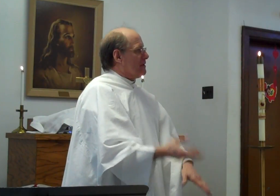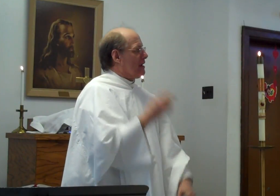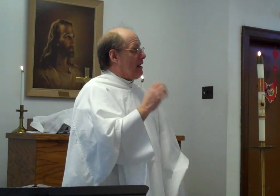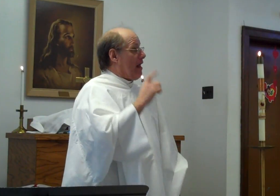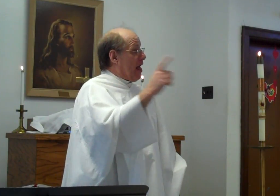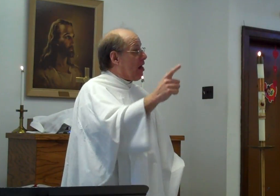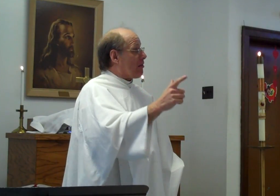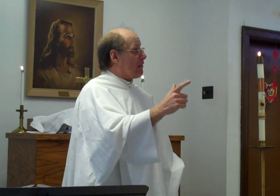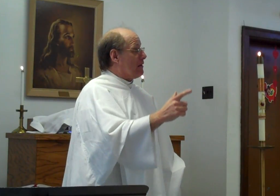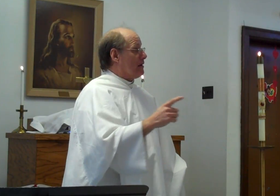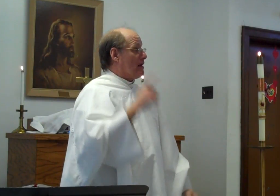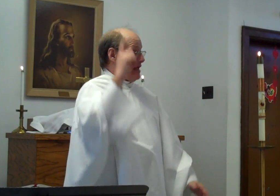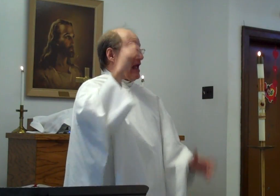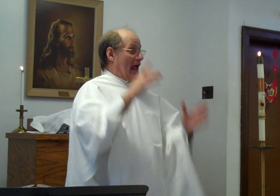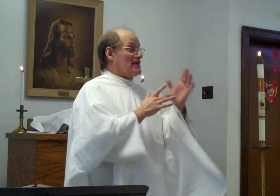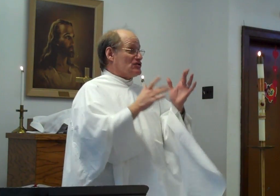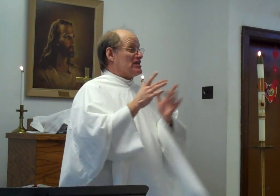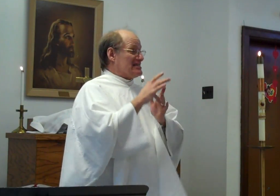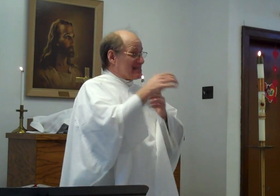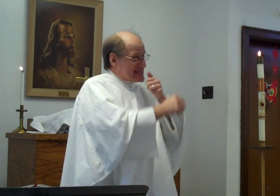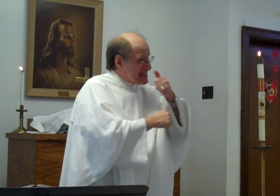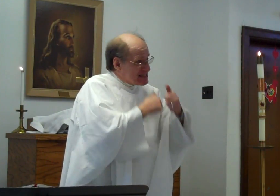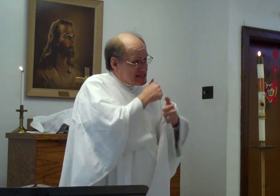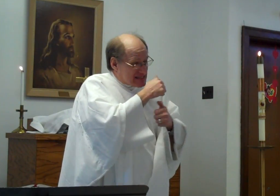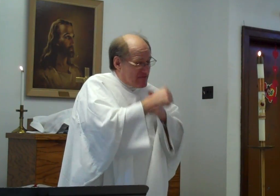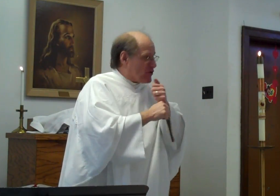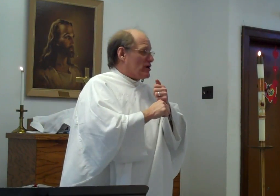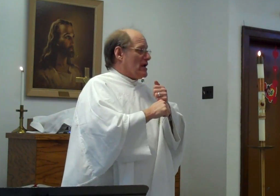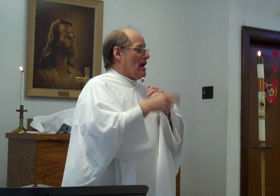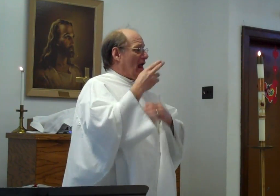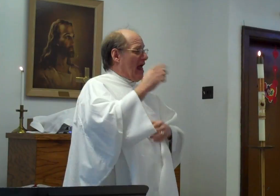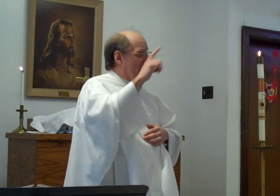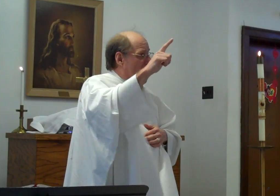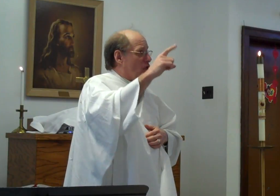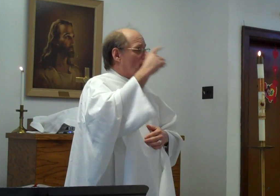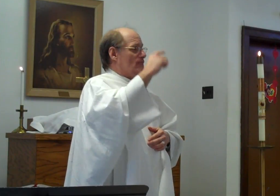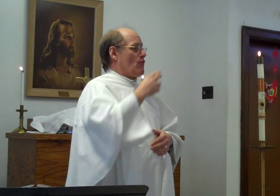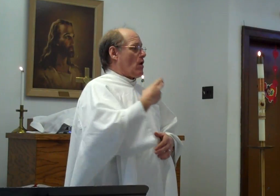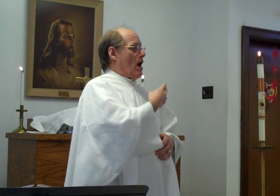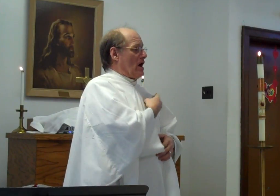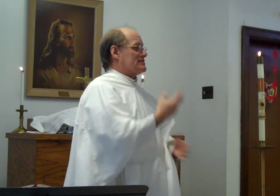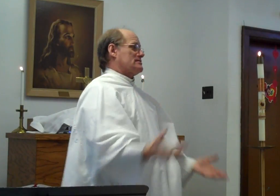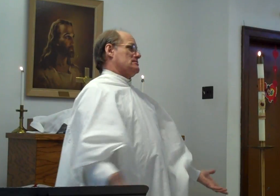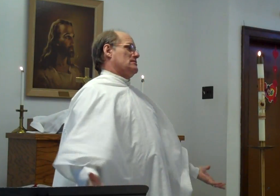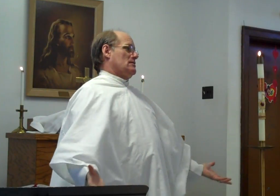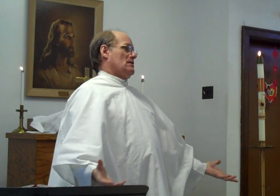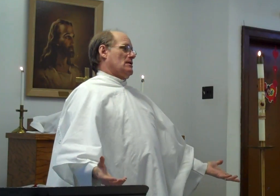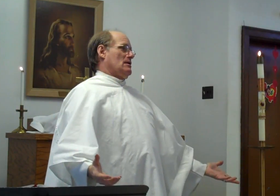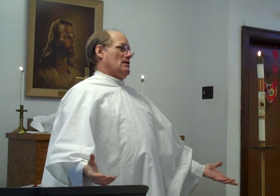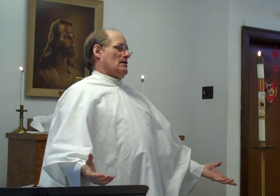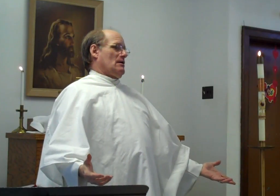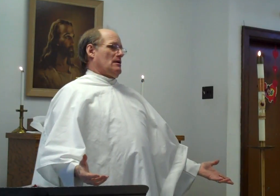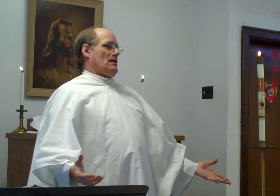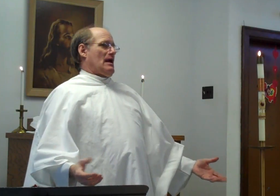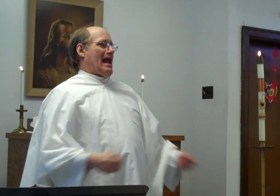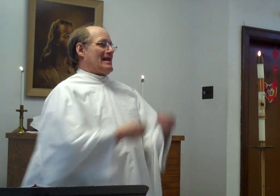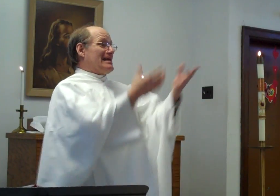Hell. And Jesus suffered hell for us. And